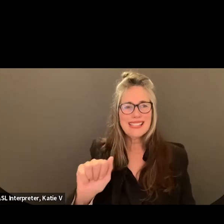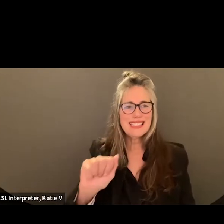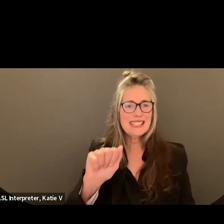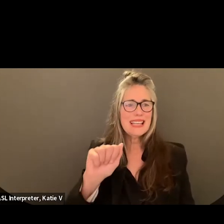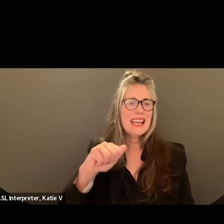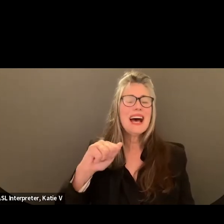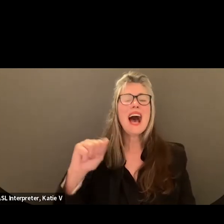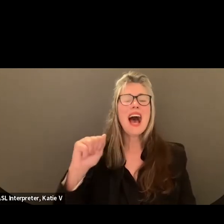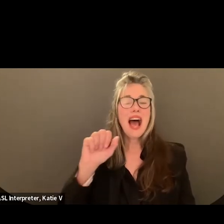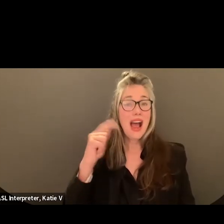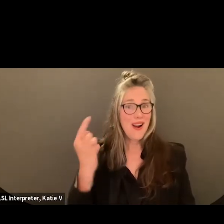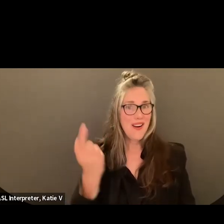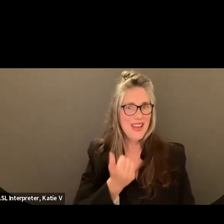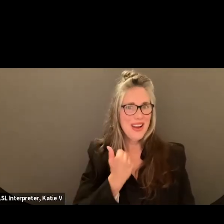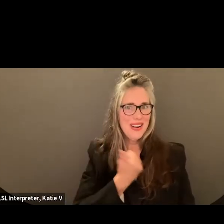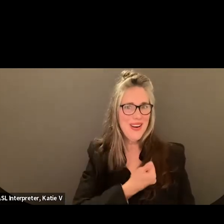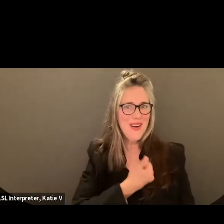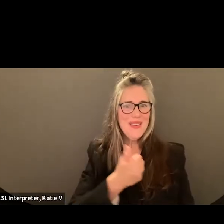her.